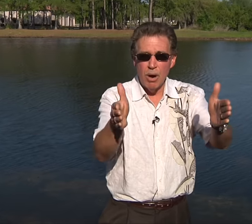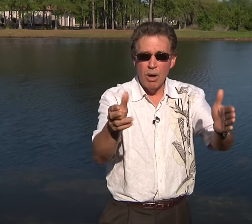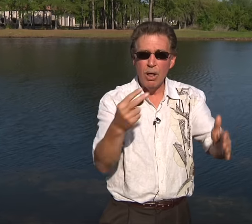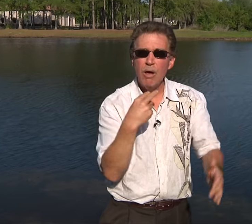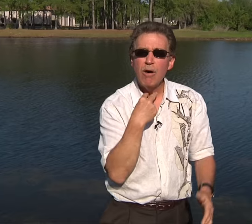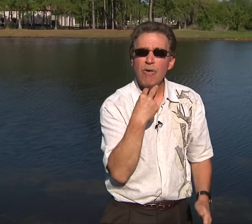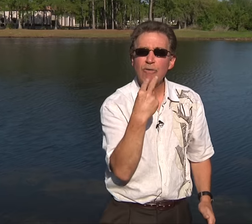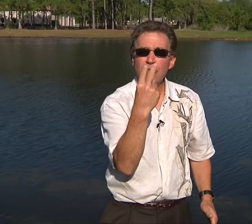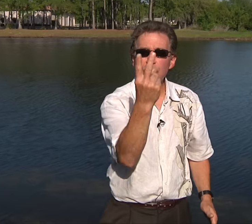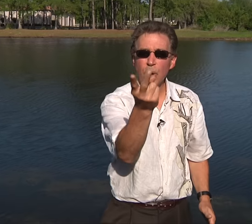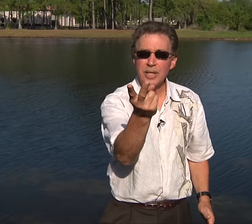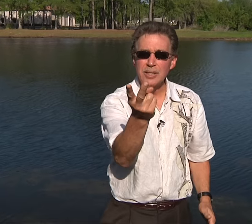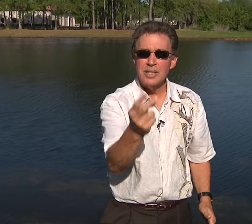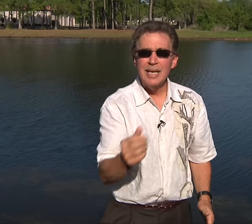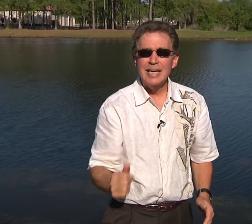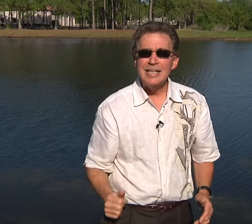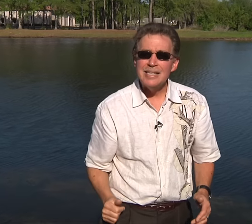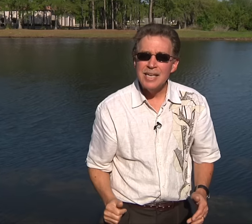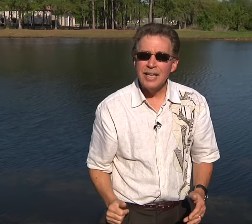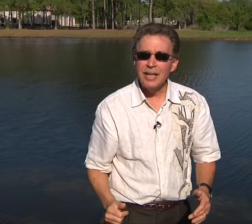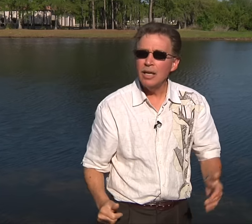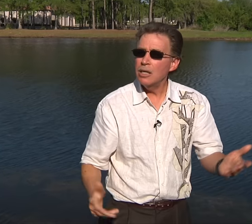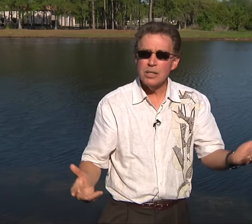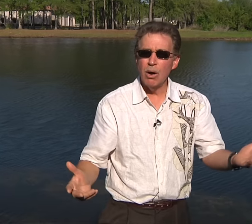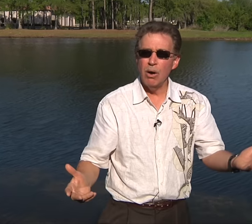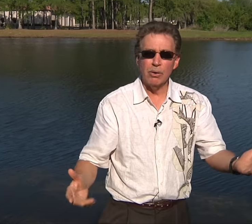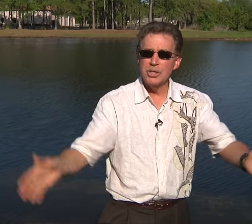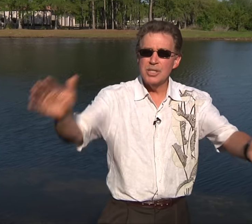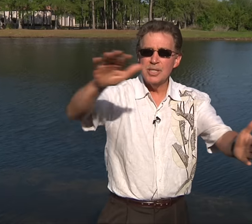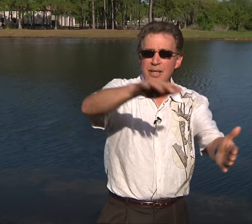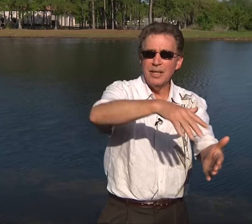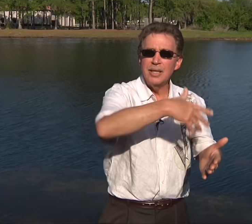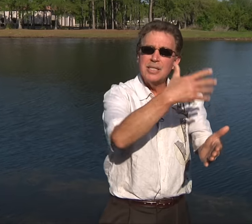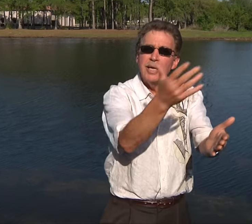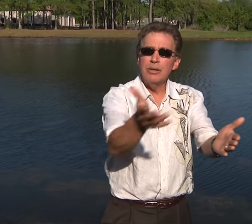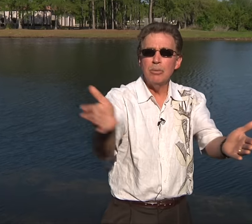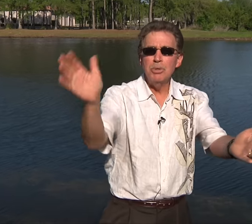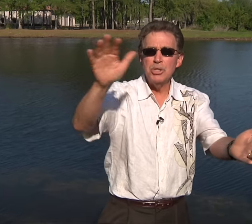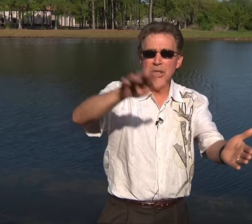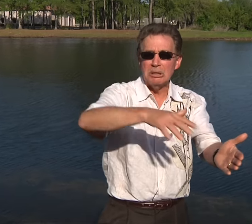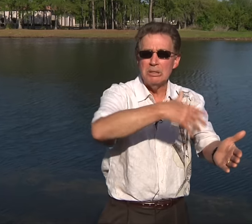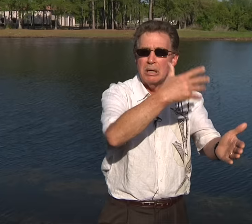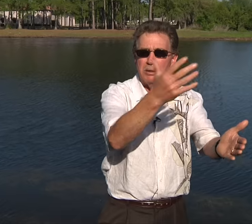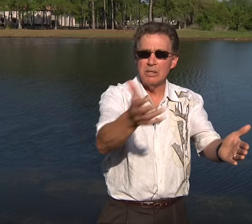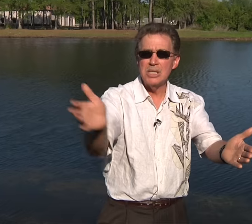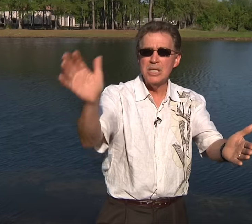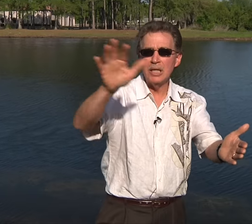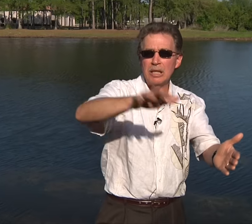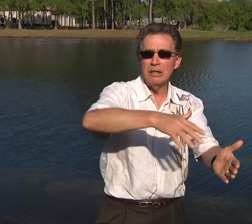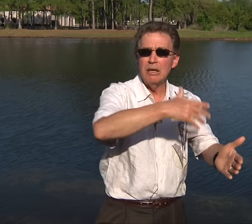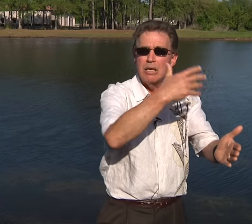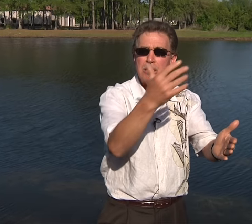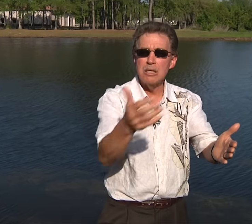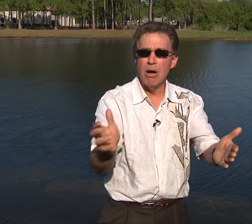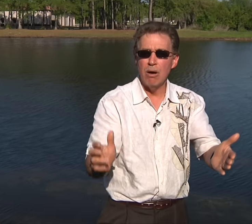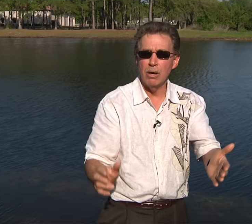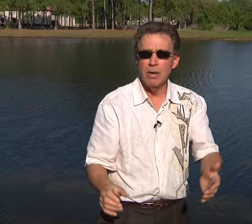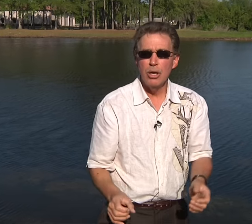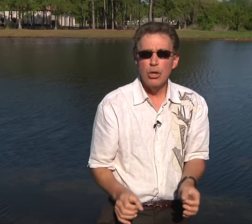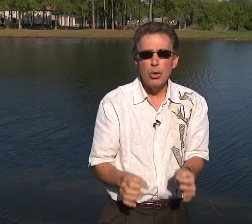voice. Singing a song, or just singing is like you're a music conductor, singing a song. The